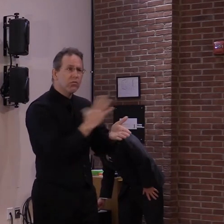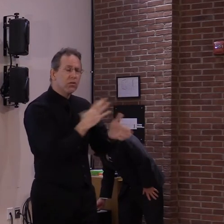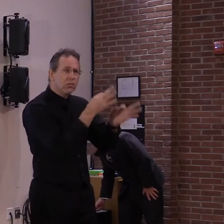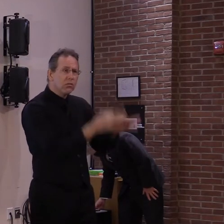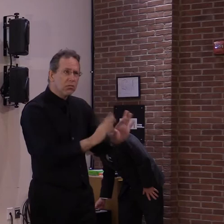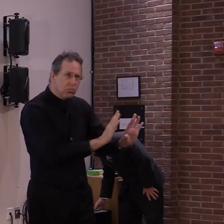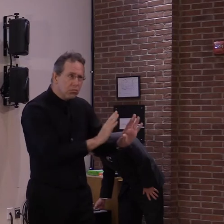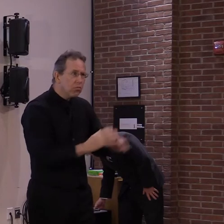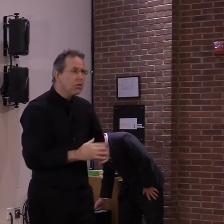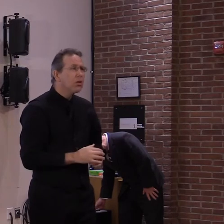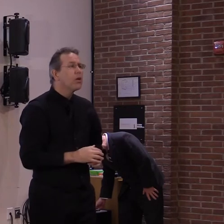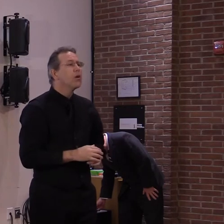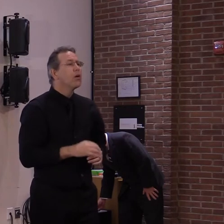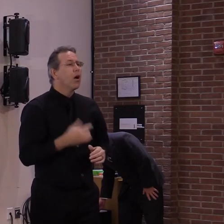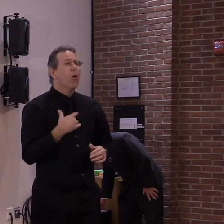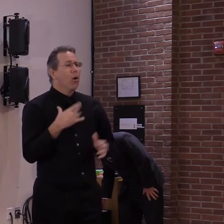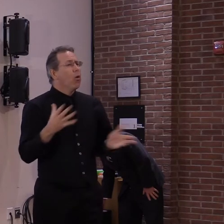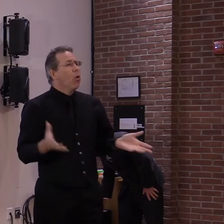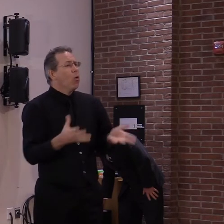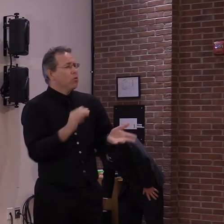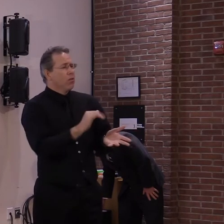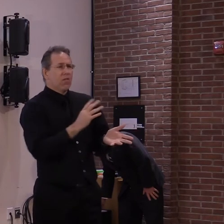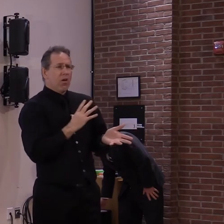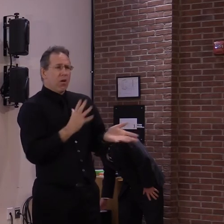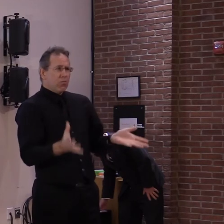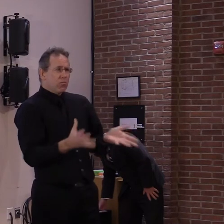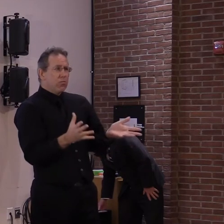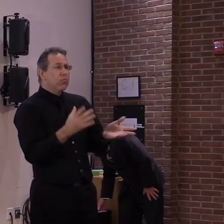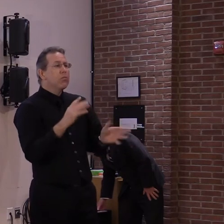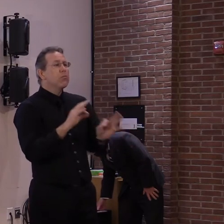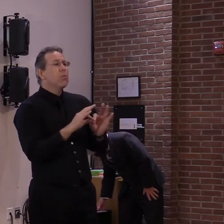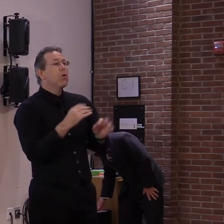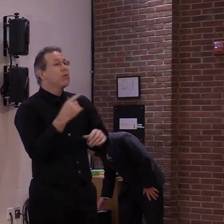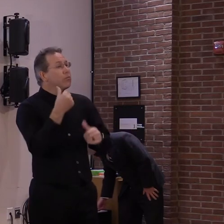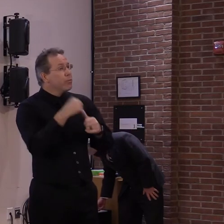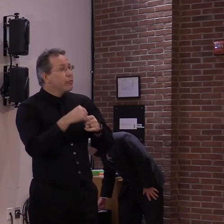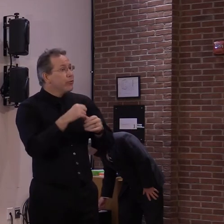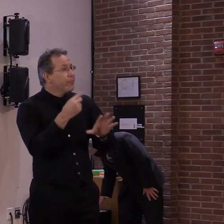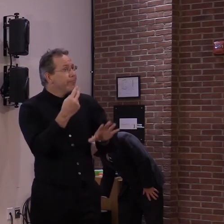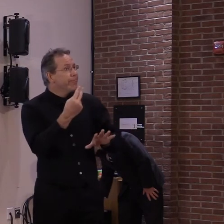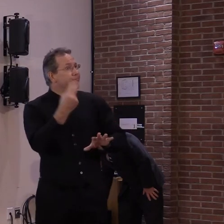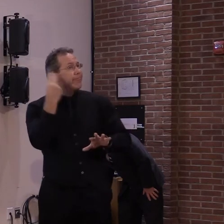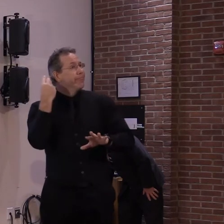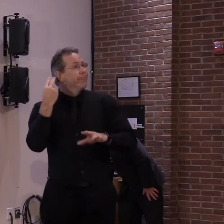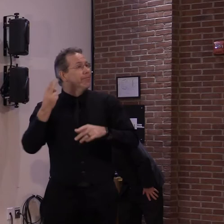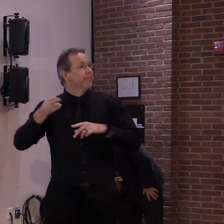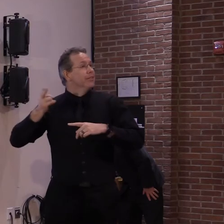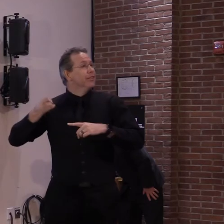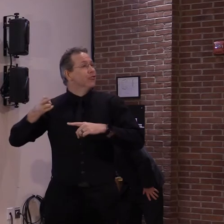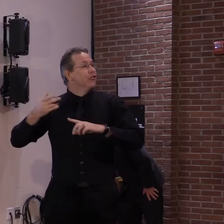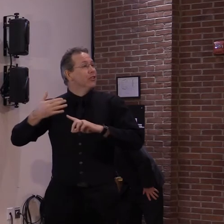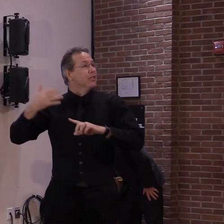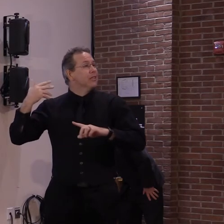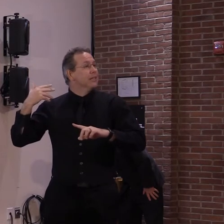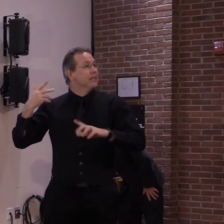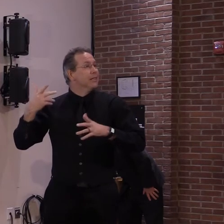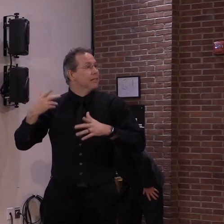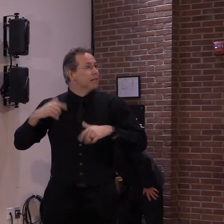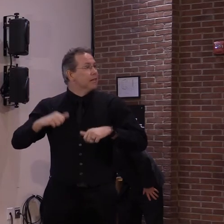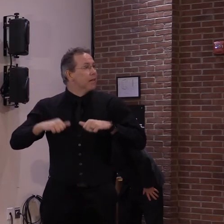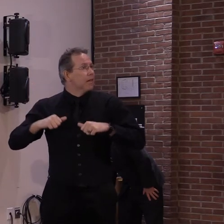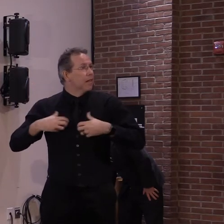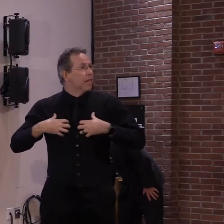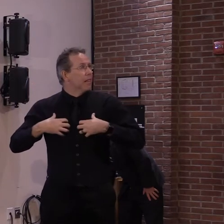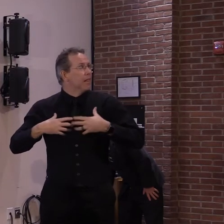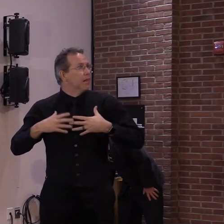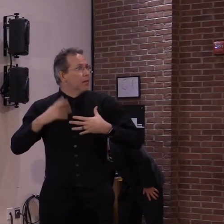them to, uh, take into account everything that's going on now, the heightened anxiety on the part, uh, of the nation and certainly here in Vermont. And